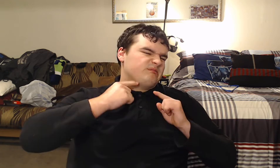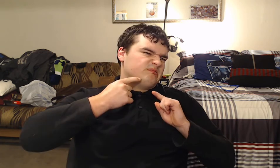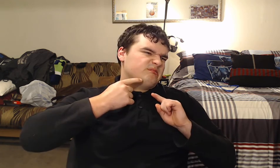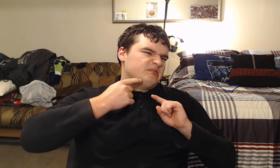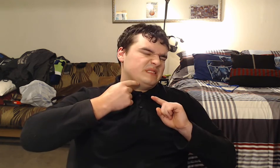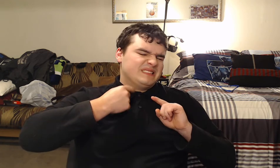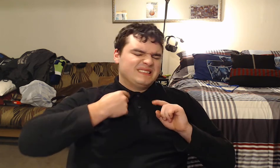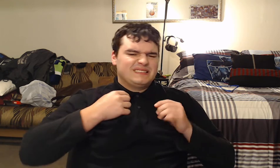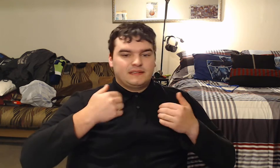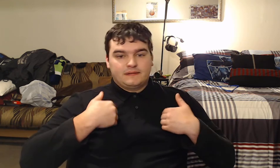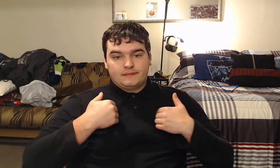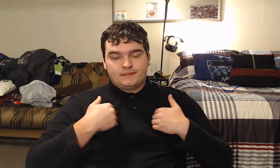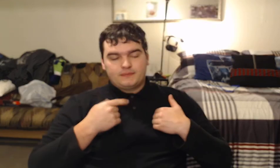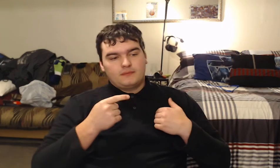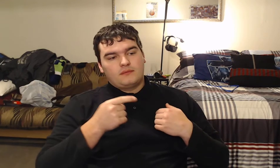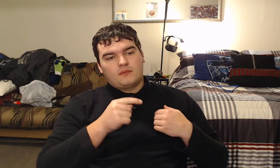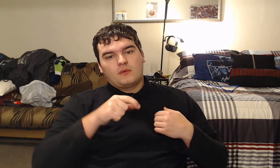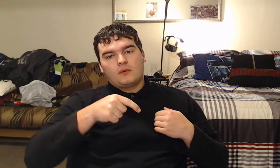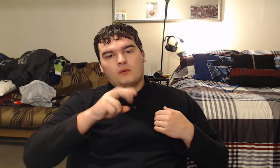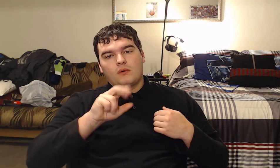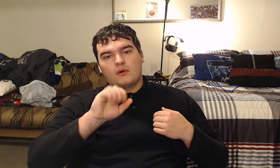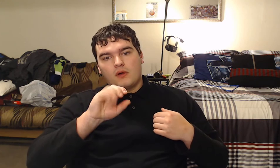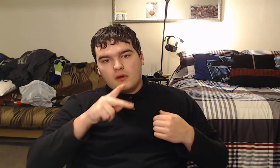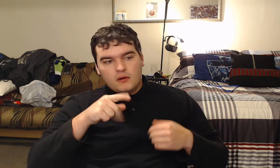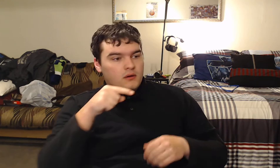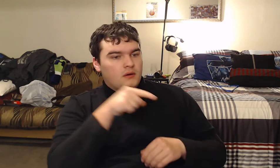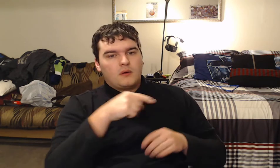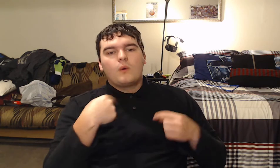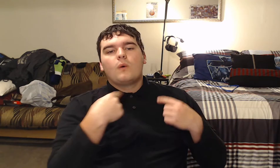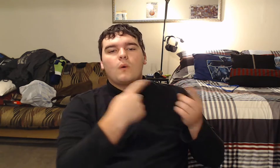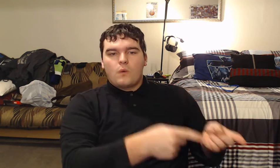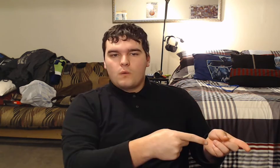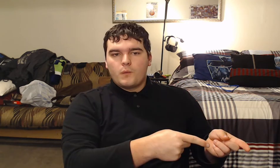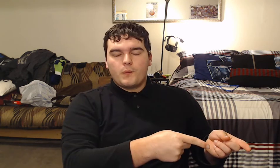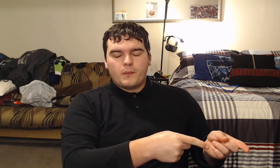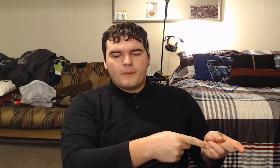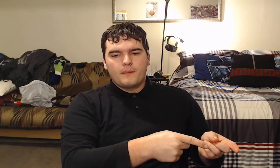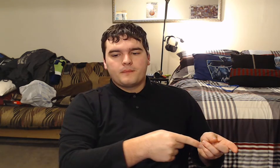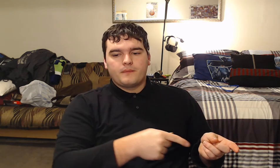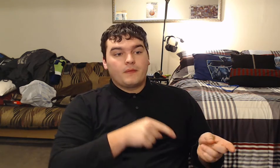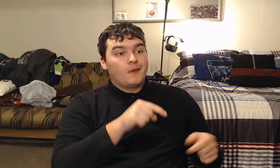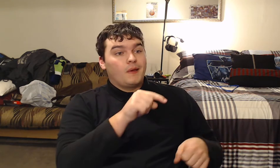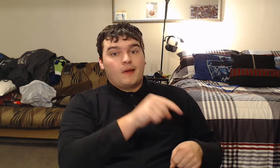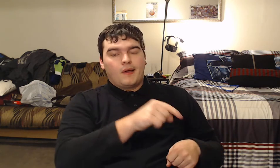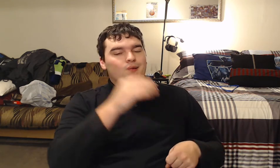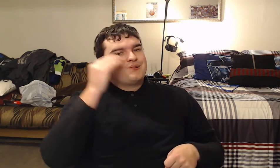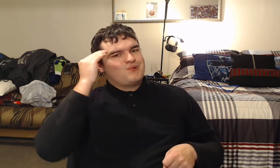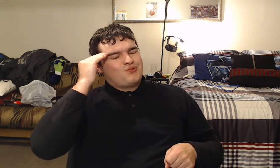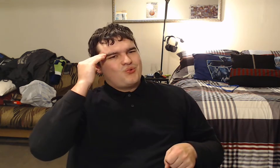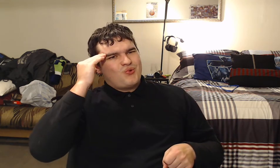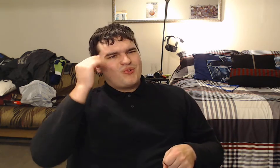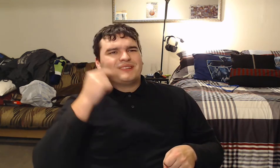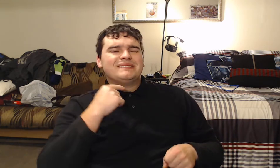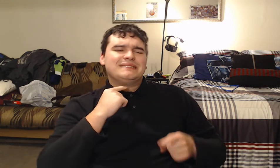The quack nose sore throats normally last for about a week.